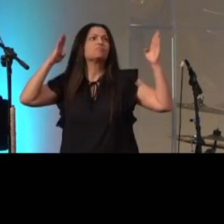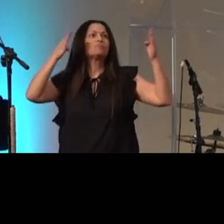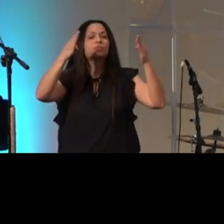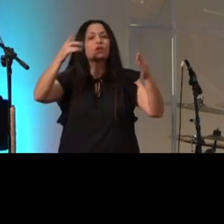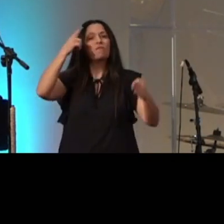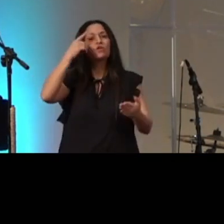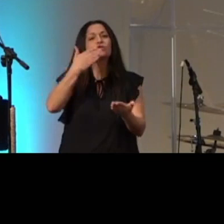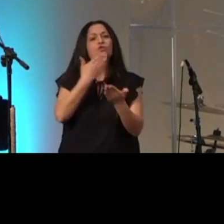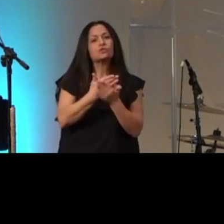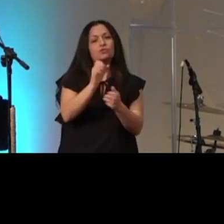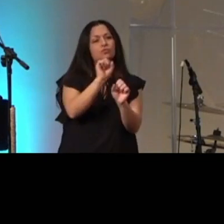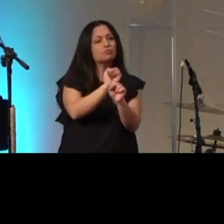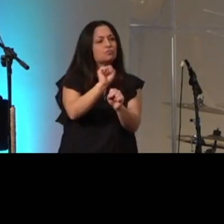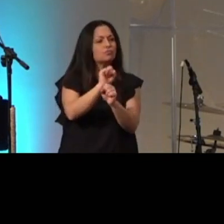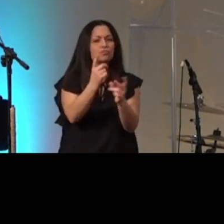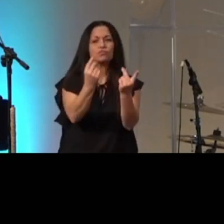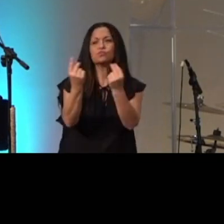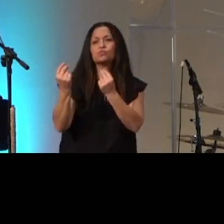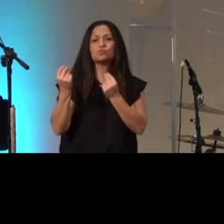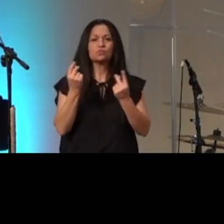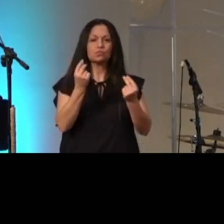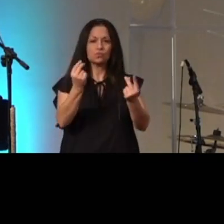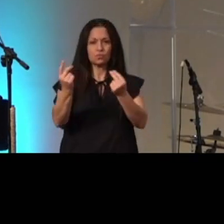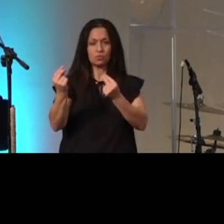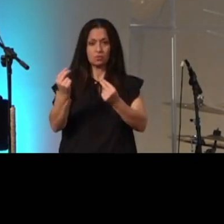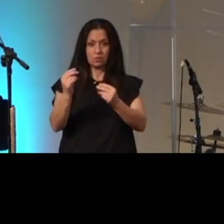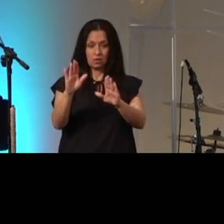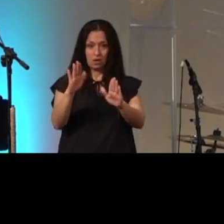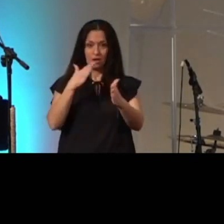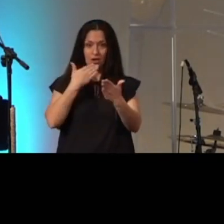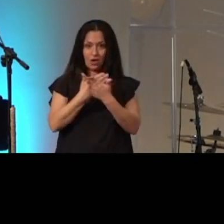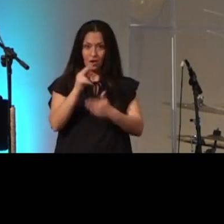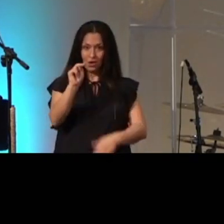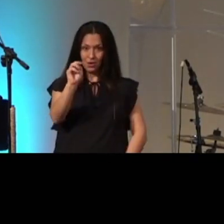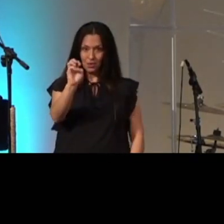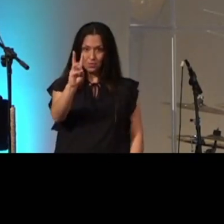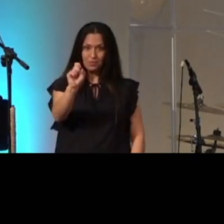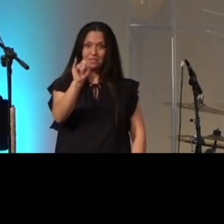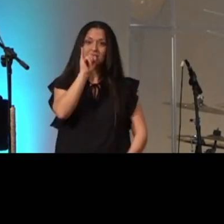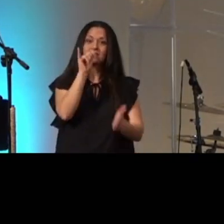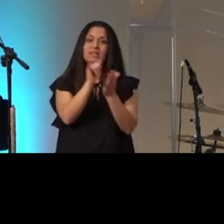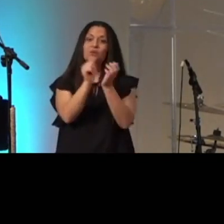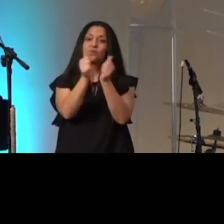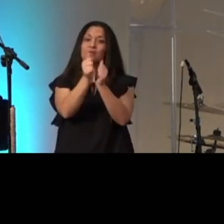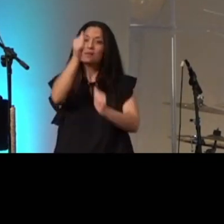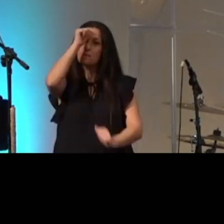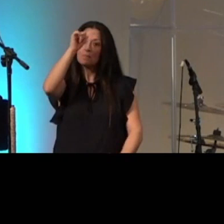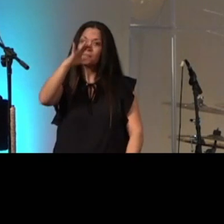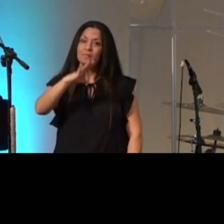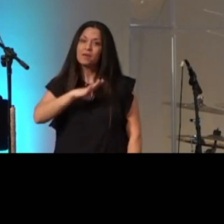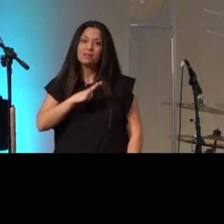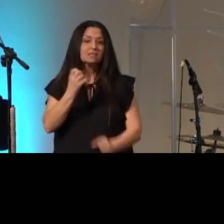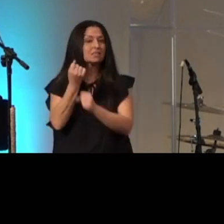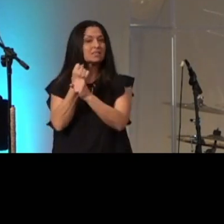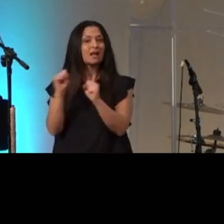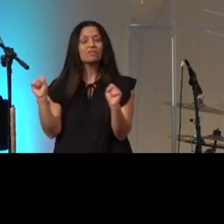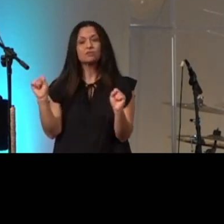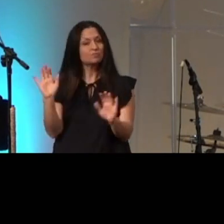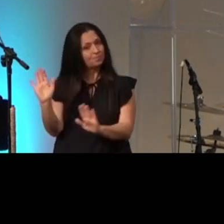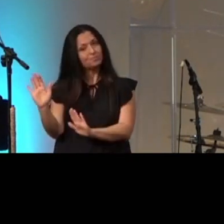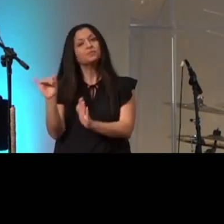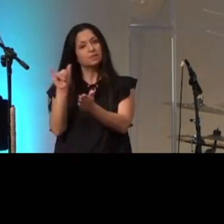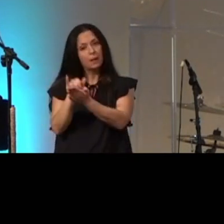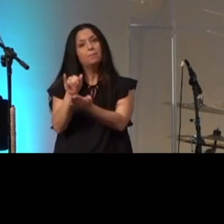good works the good news is that with man salvation isn't